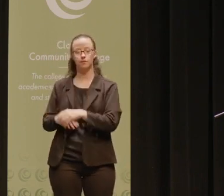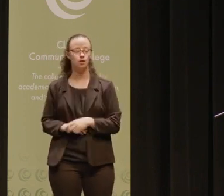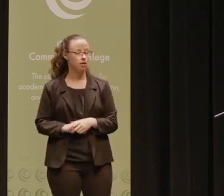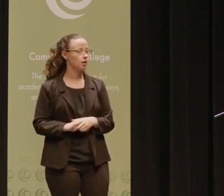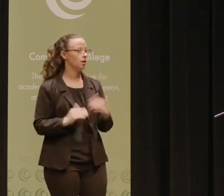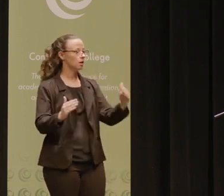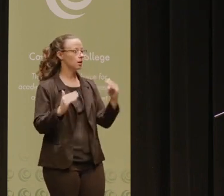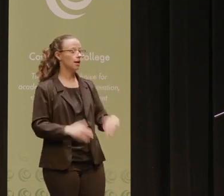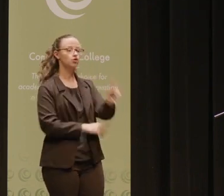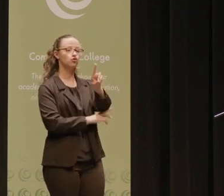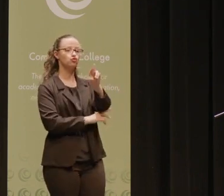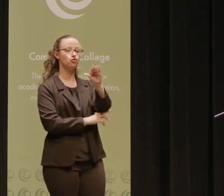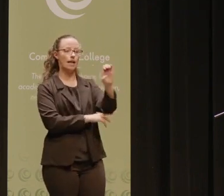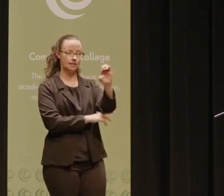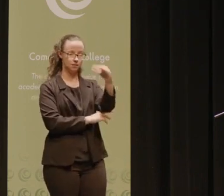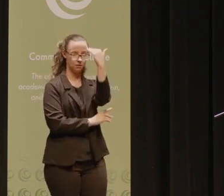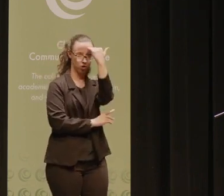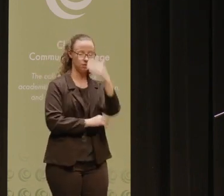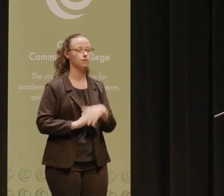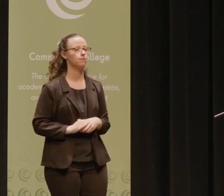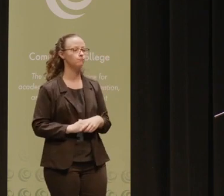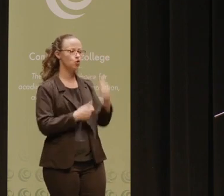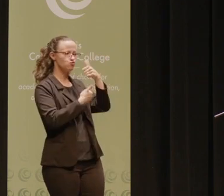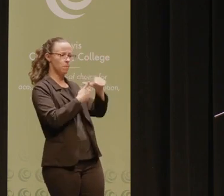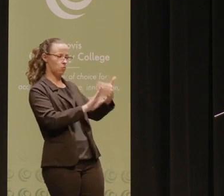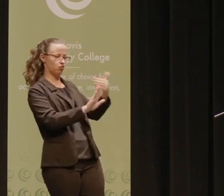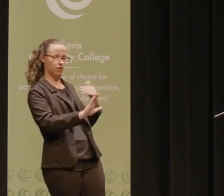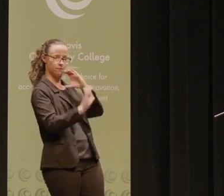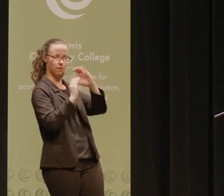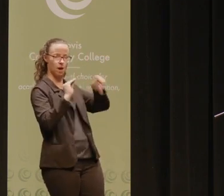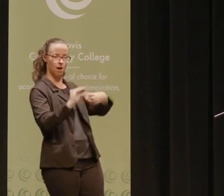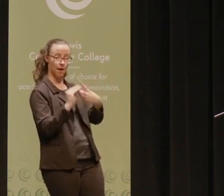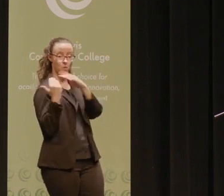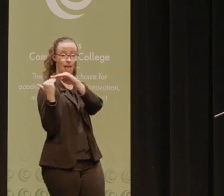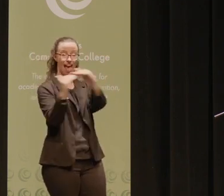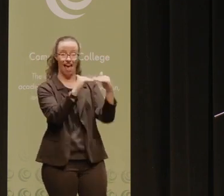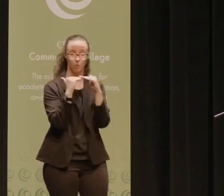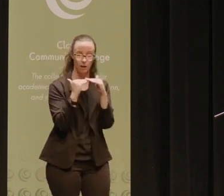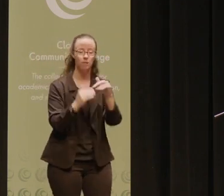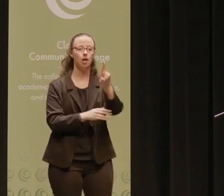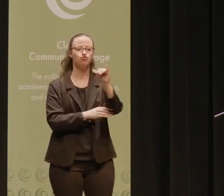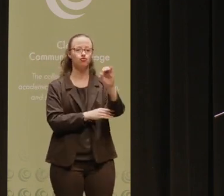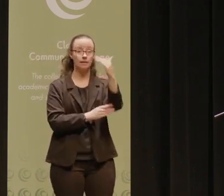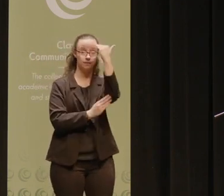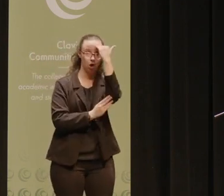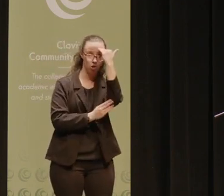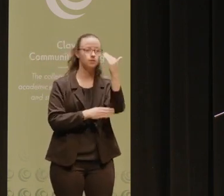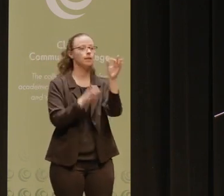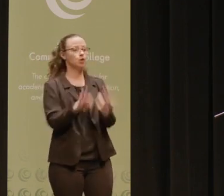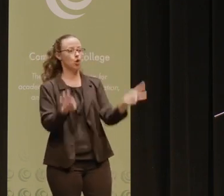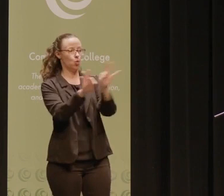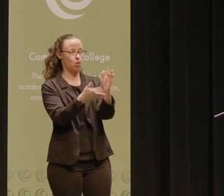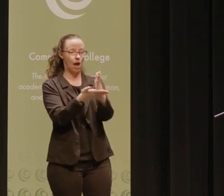Next, we must be race conscious. Recall from our earlier conversation about equity and equity-mindedness that being race conscious is a